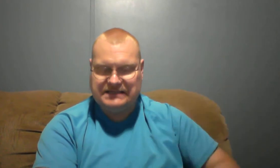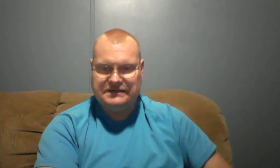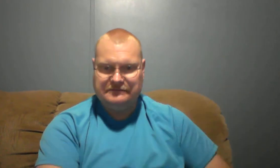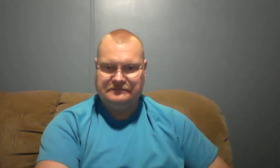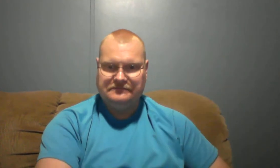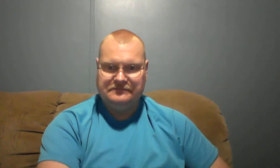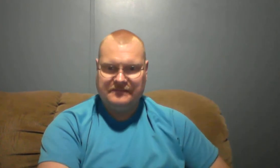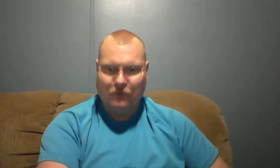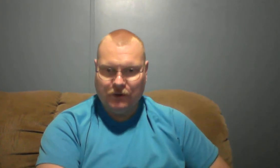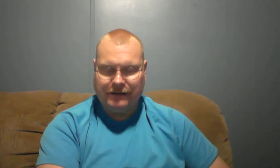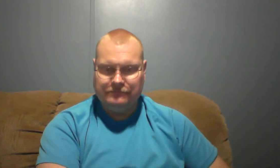that we're in.